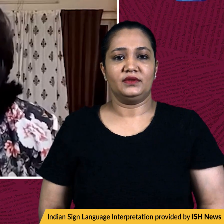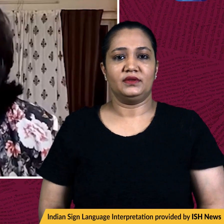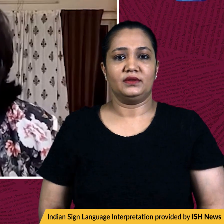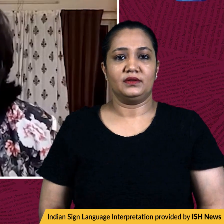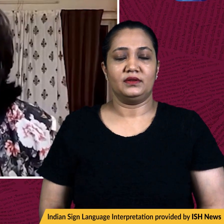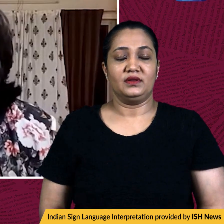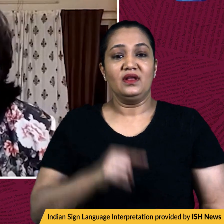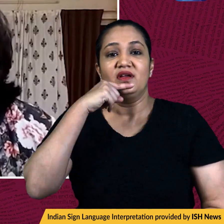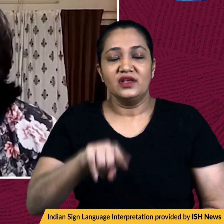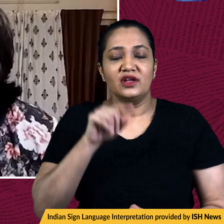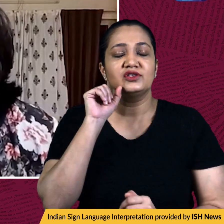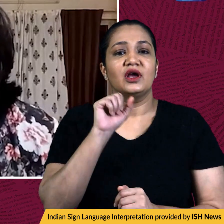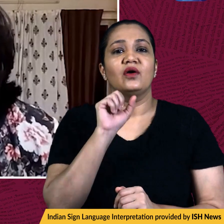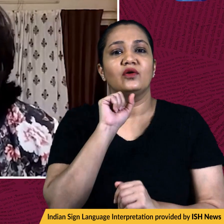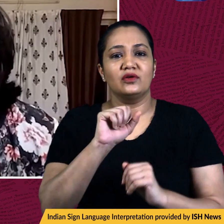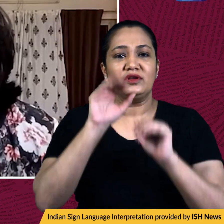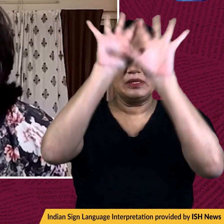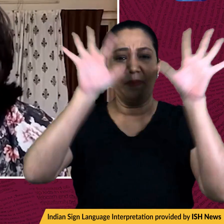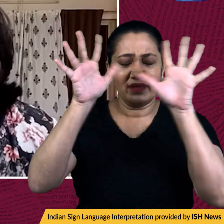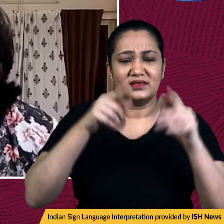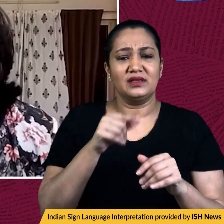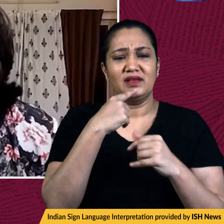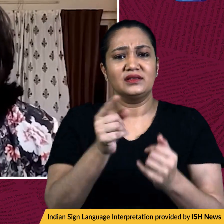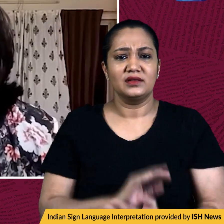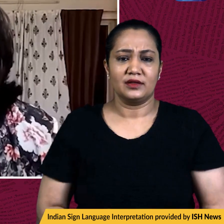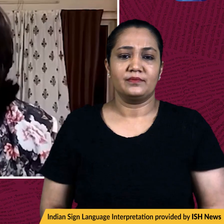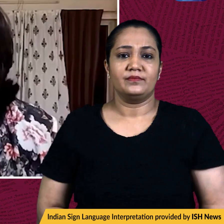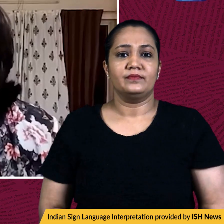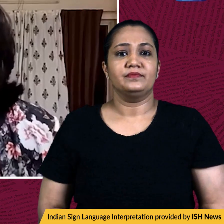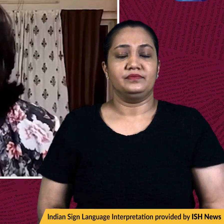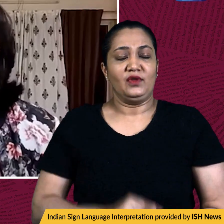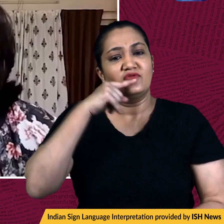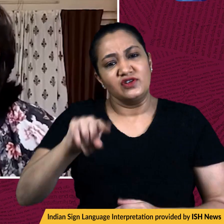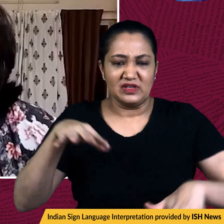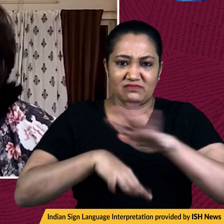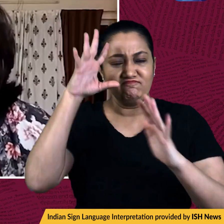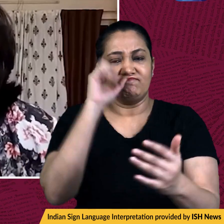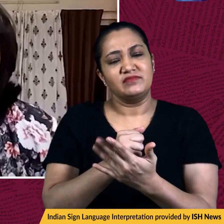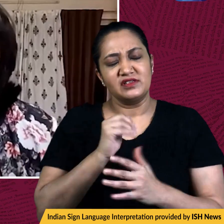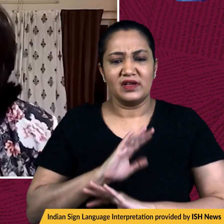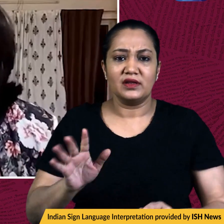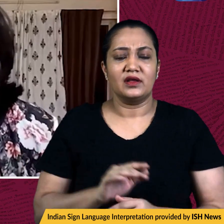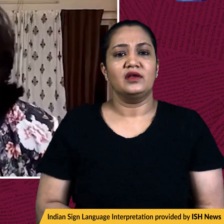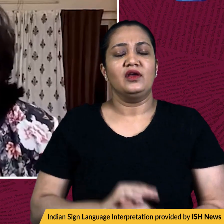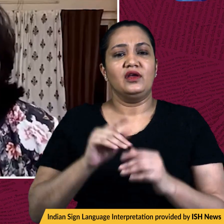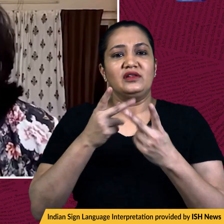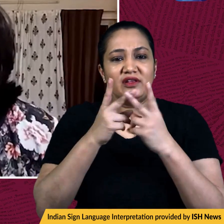Meanwhile, Russian state space agency has said that Russia has decided to stop supplying rocket